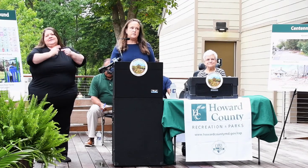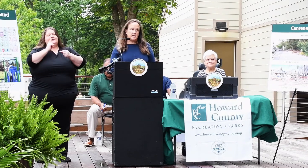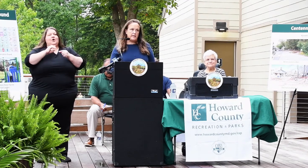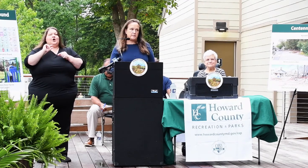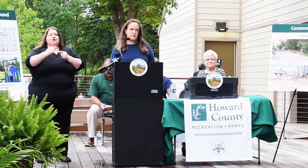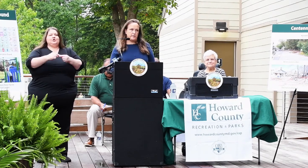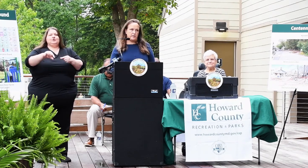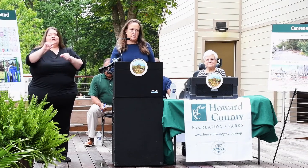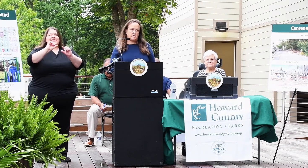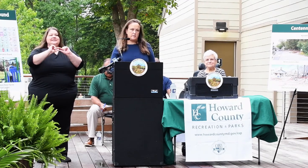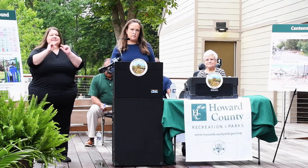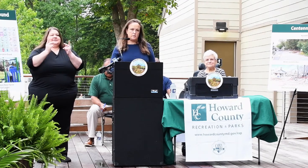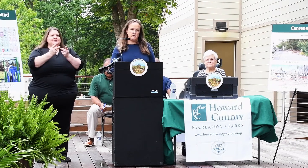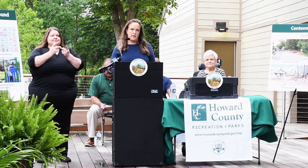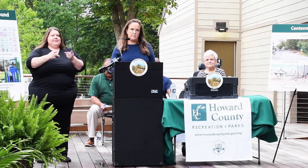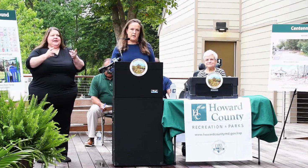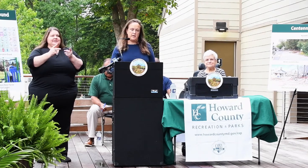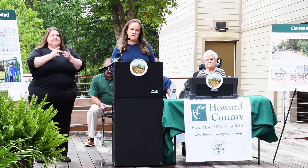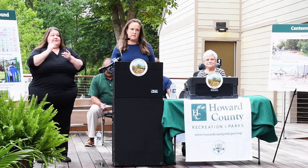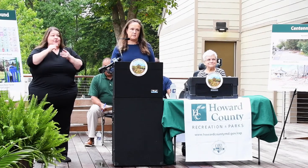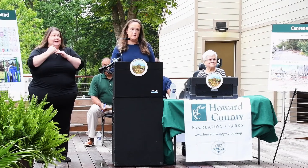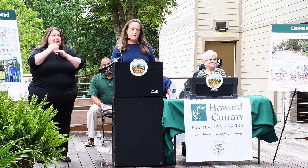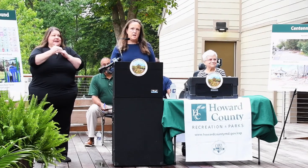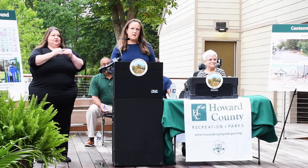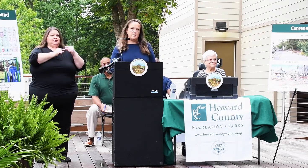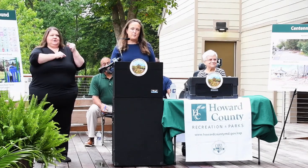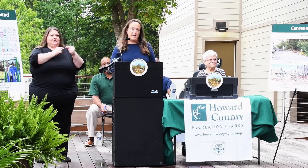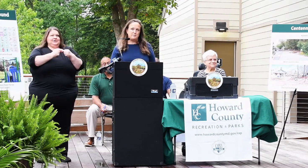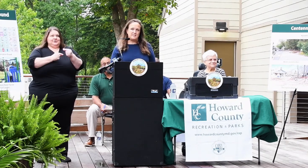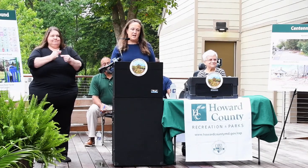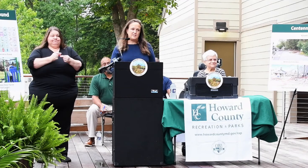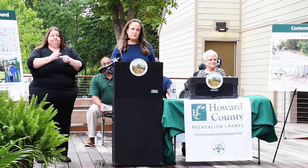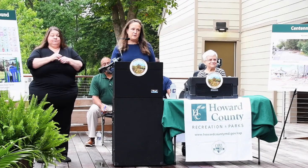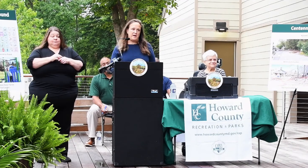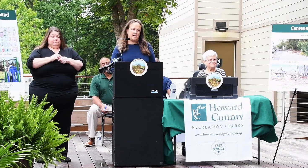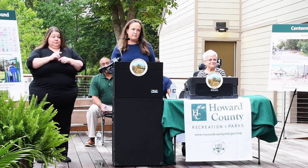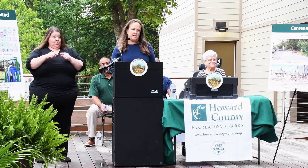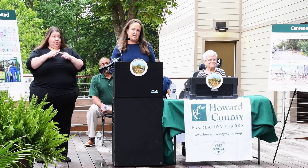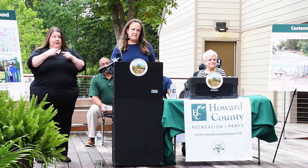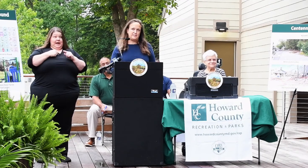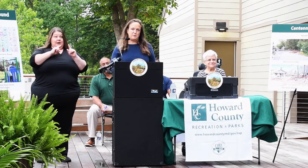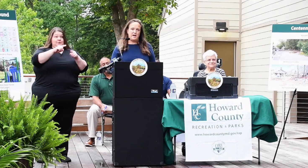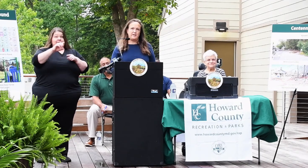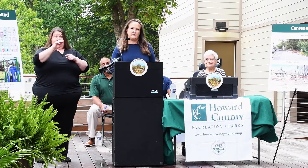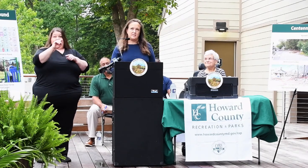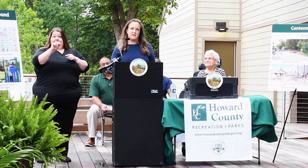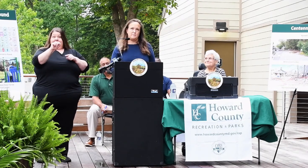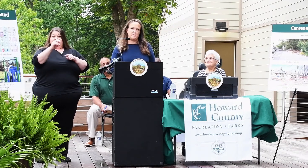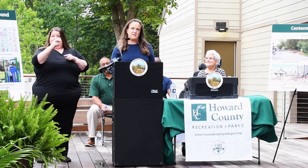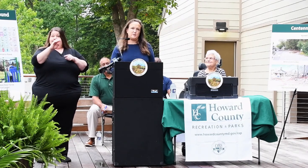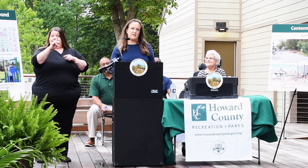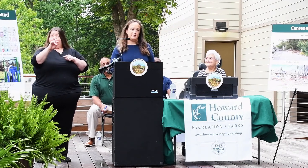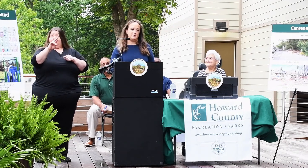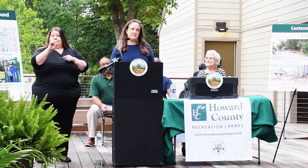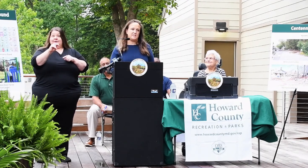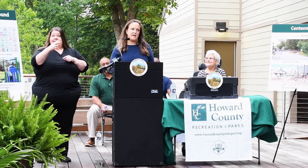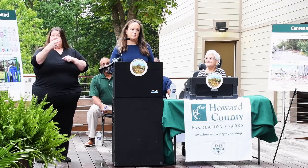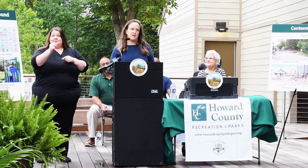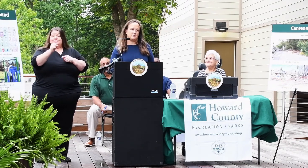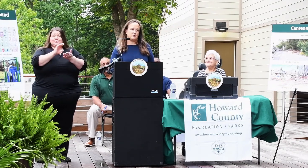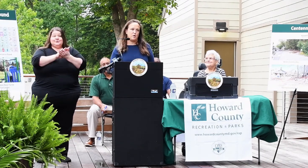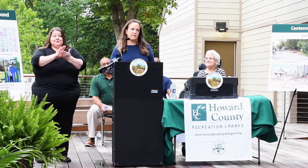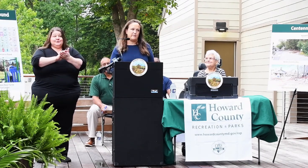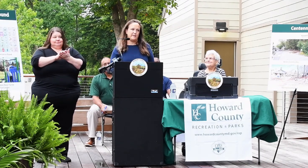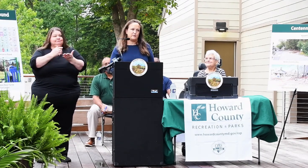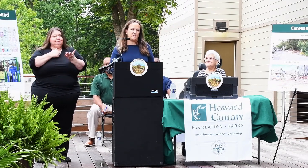to the next generation, to those who come behind us. When I was in high school at Mount Hebron, this is where I would have to come to make sure I commit the